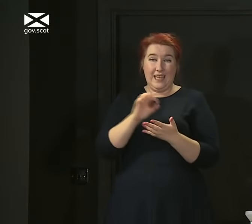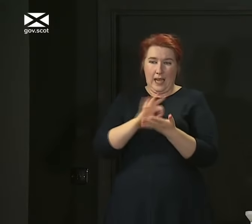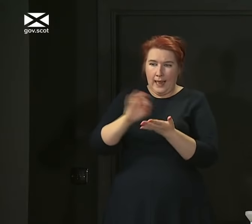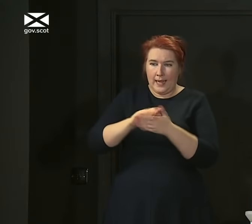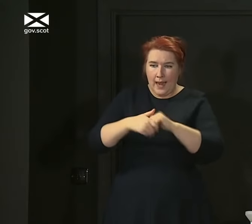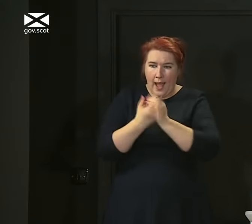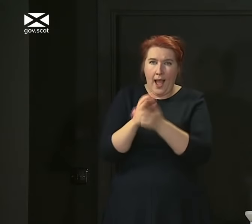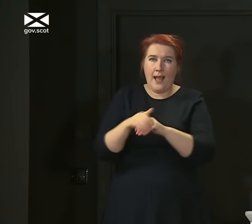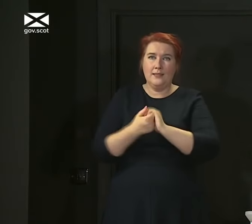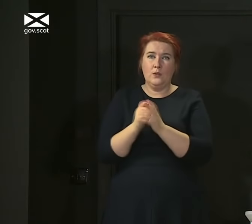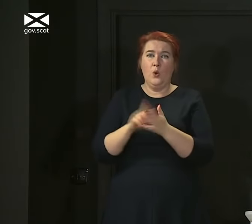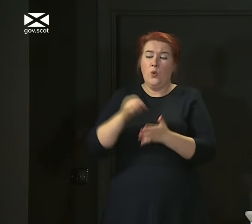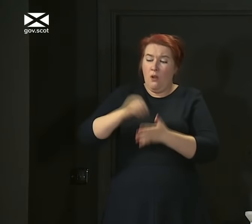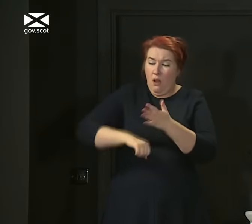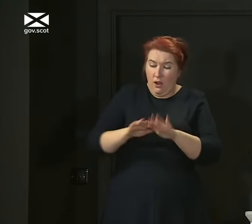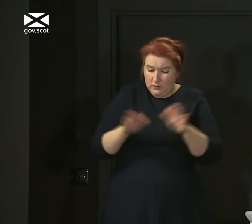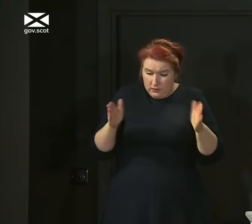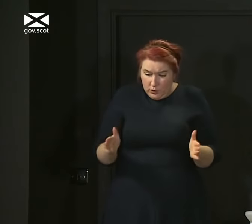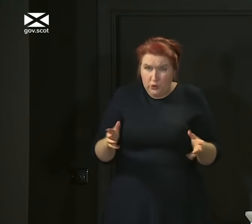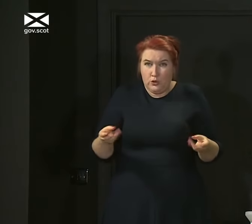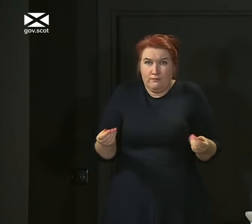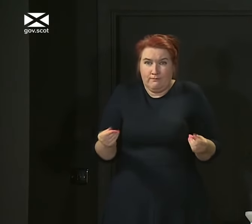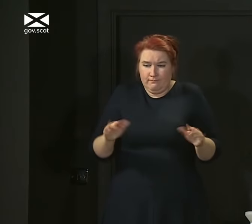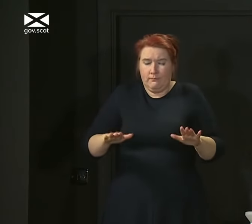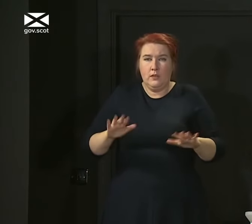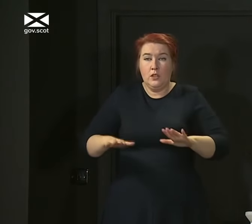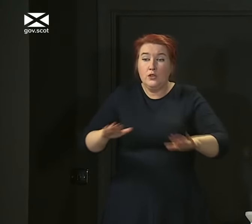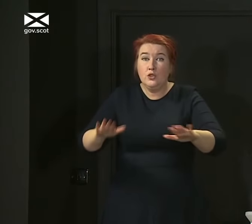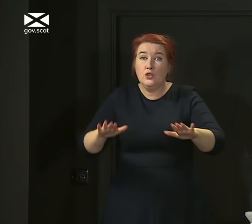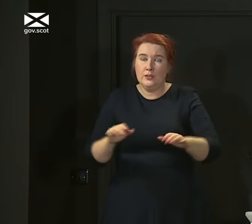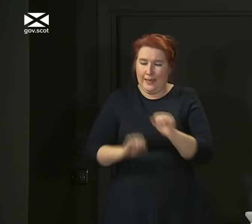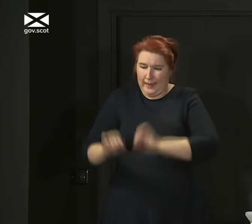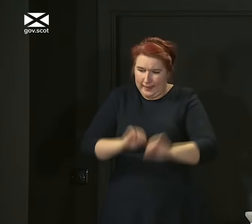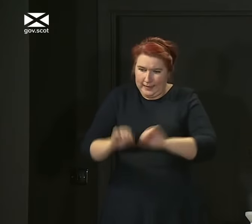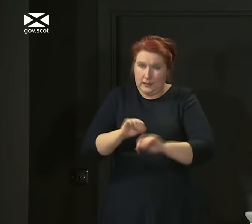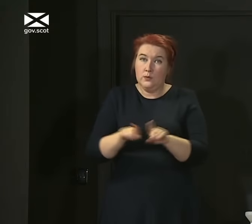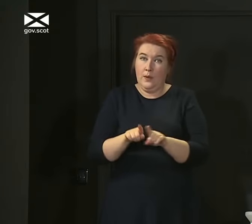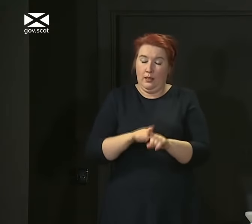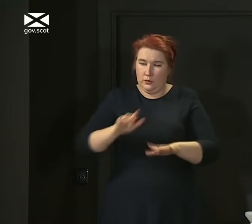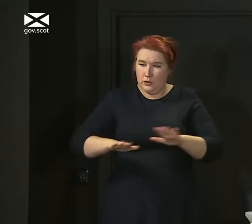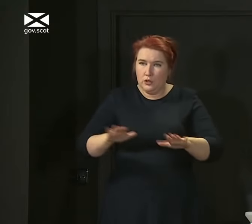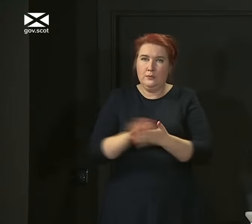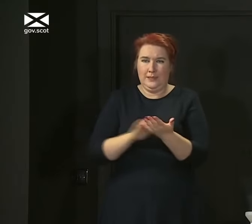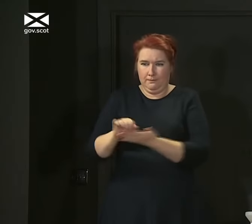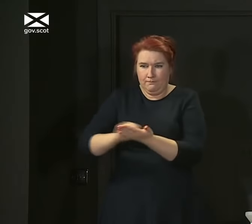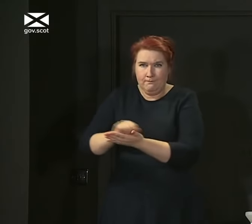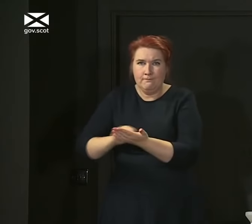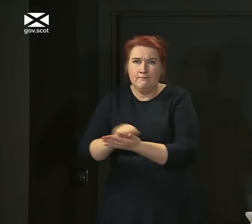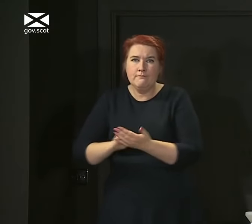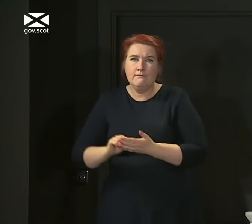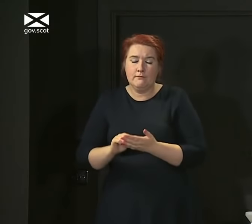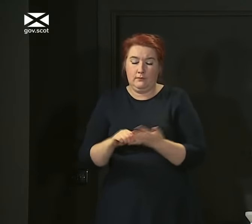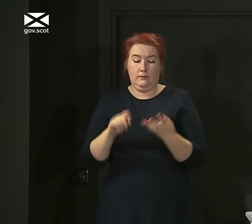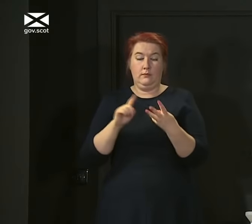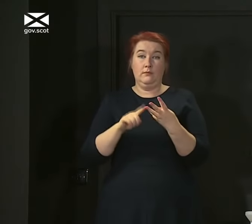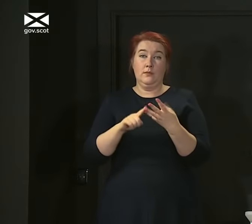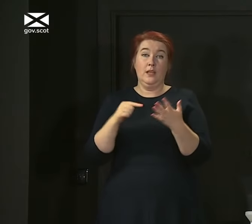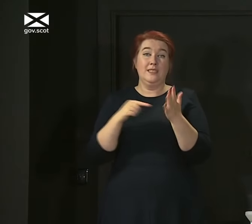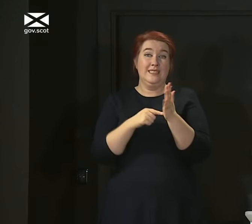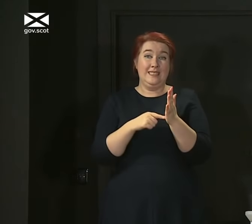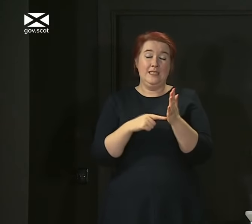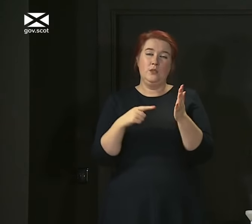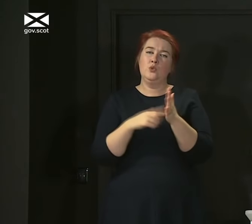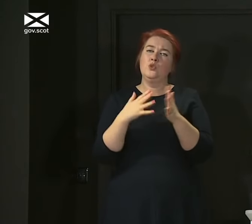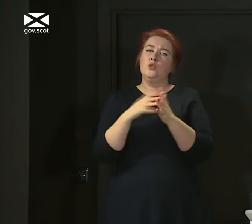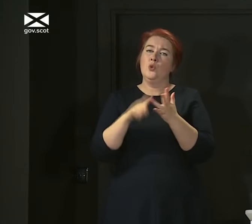and clean hard surfaces that you're touching regularly when you touch them as well. Two metre distancing remains